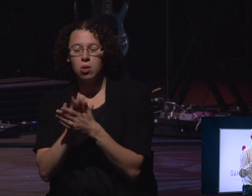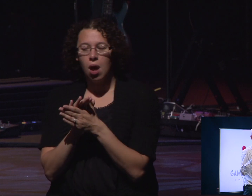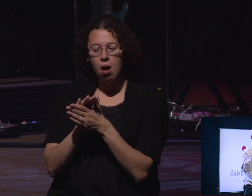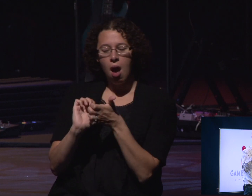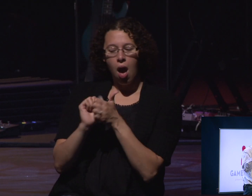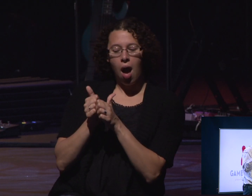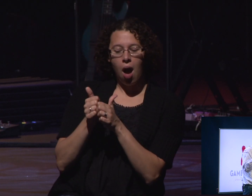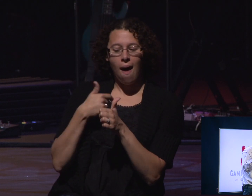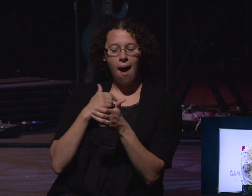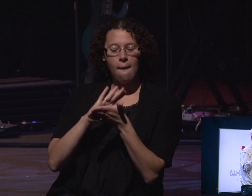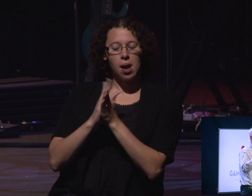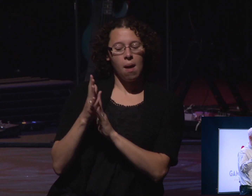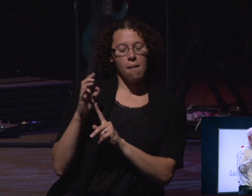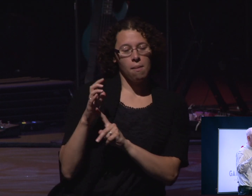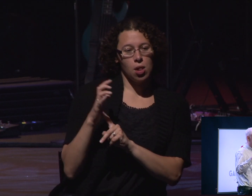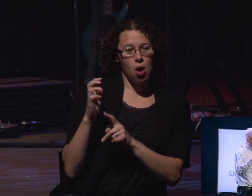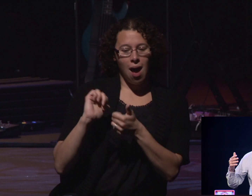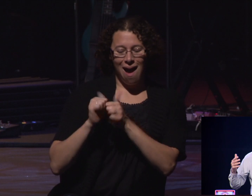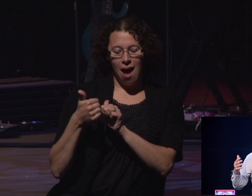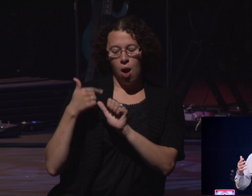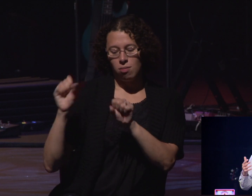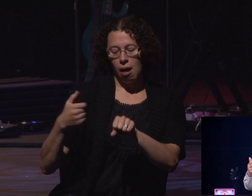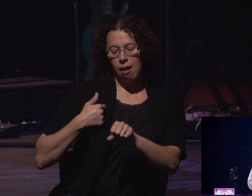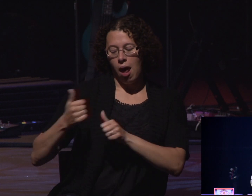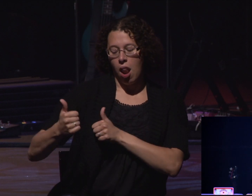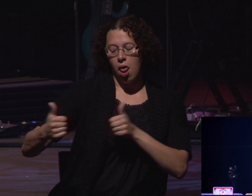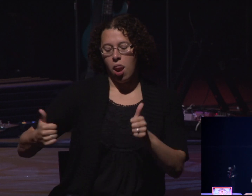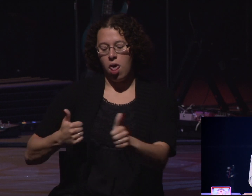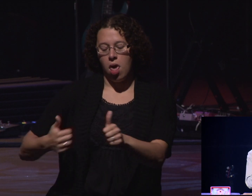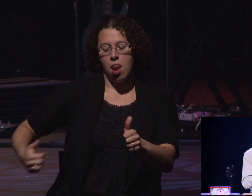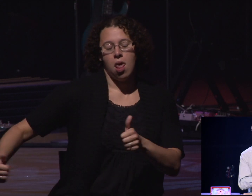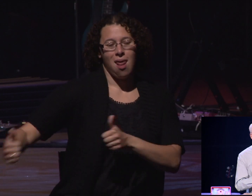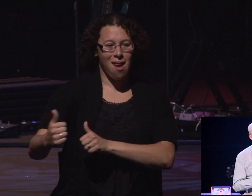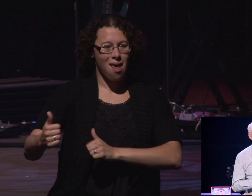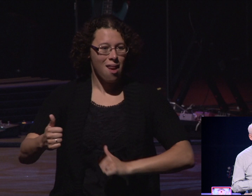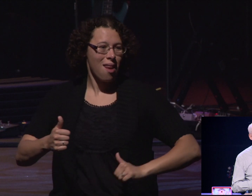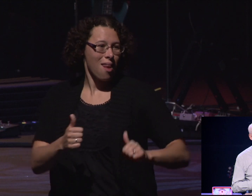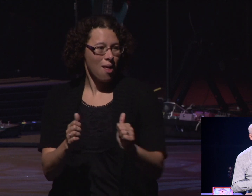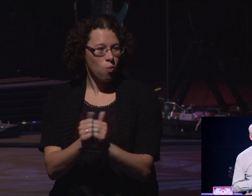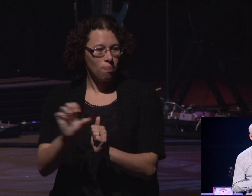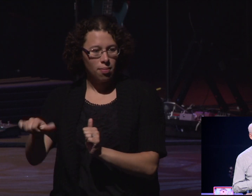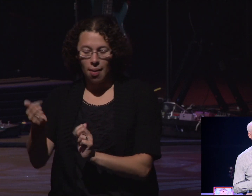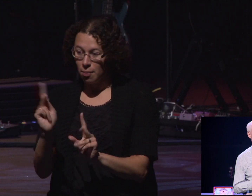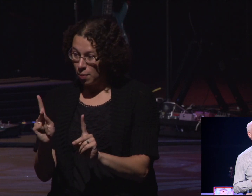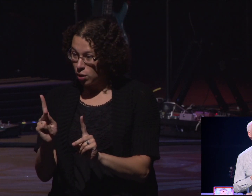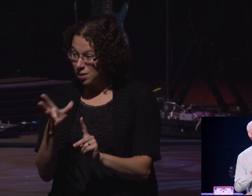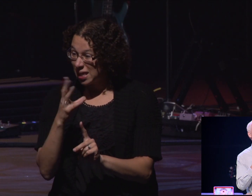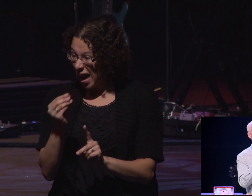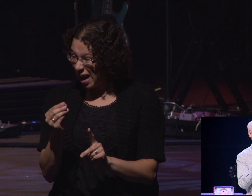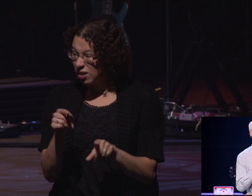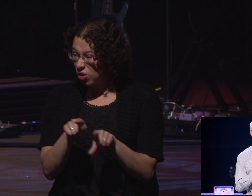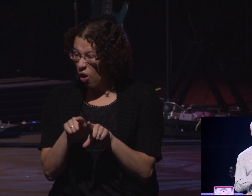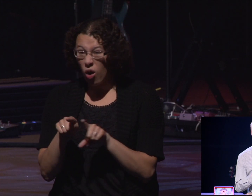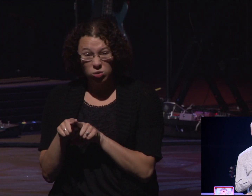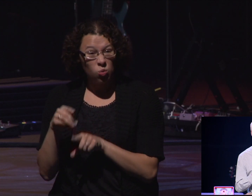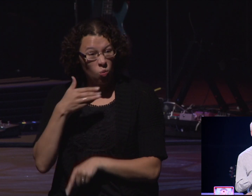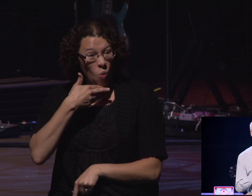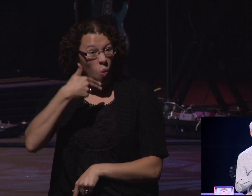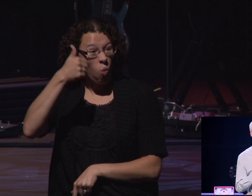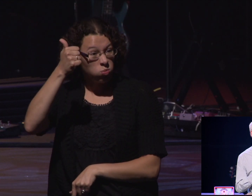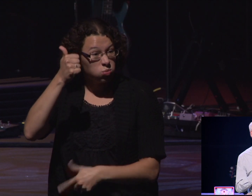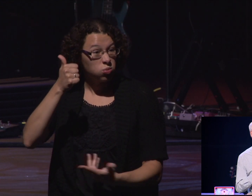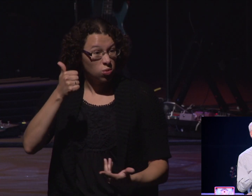person to get ahead of you? And we keep continuing that even into adulthood and even seniors play people games